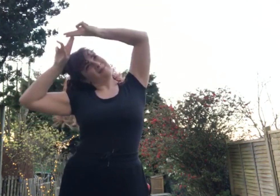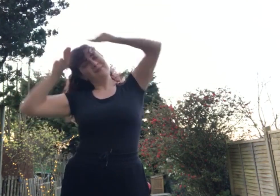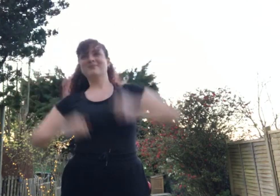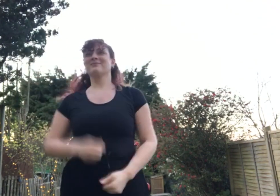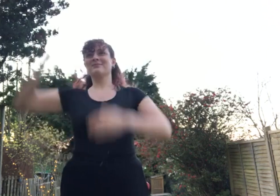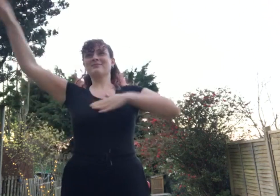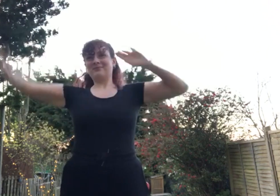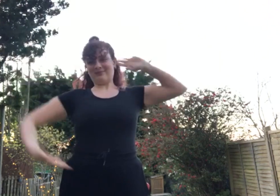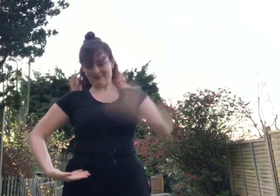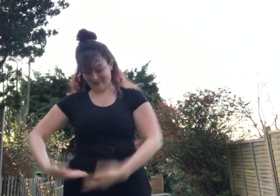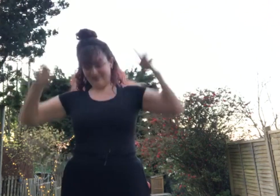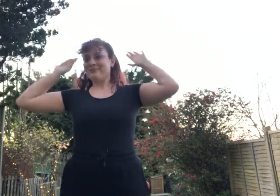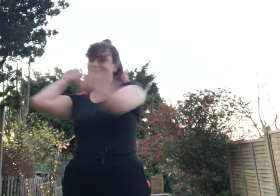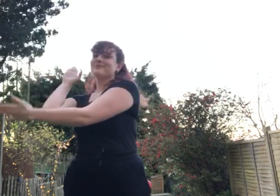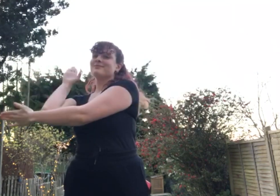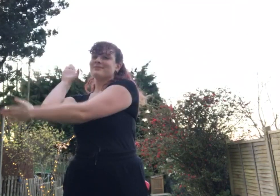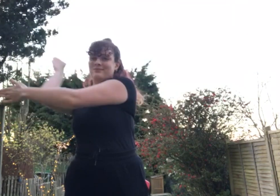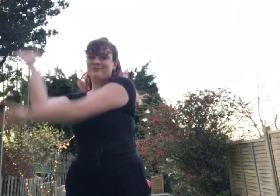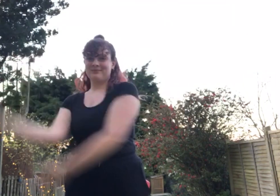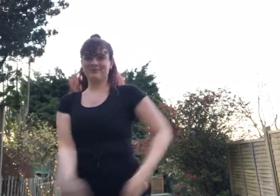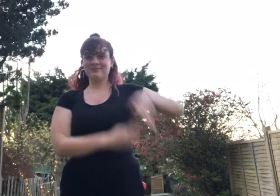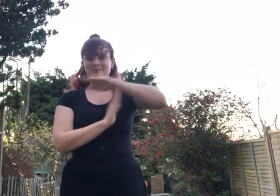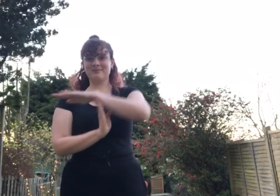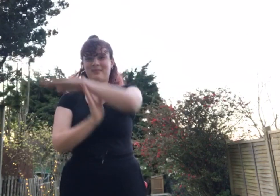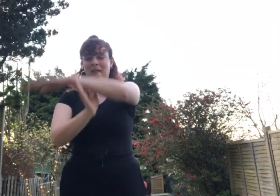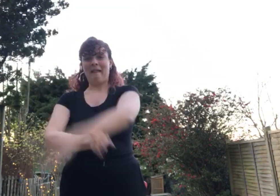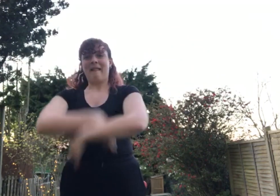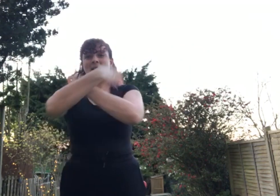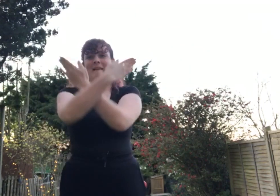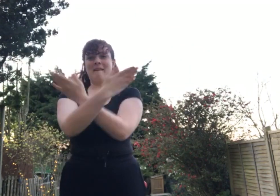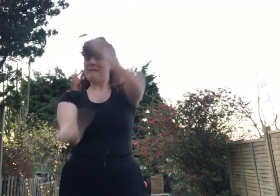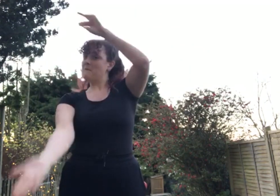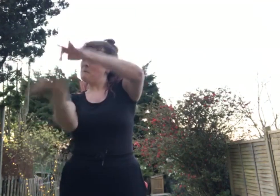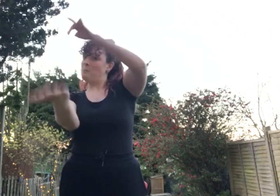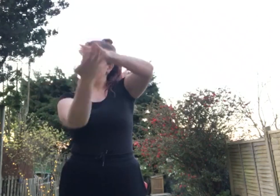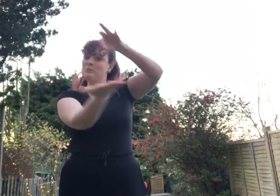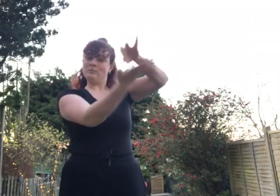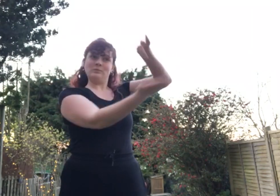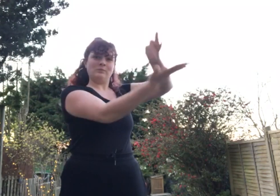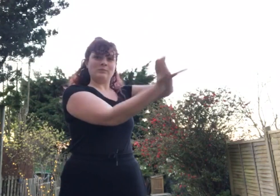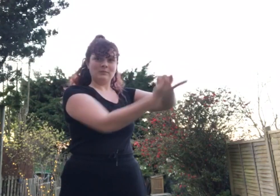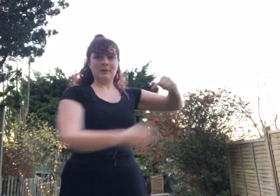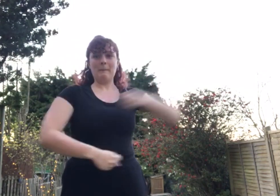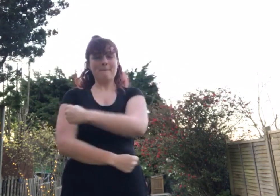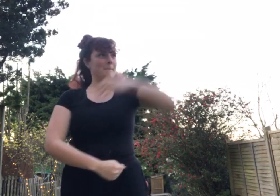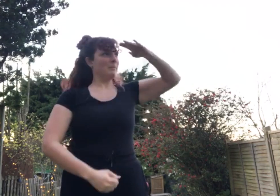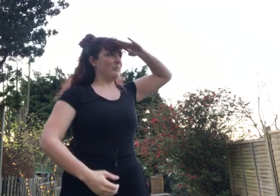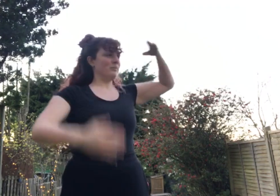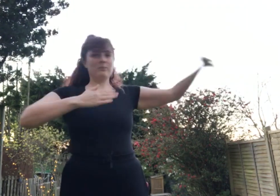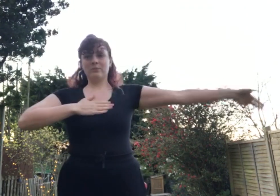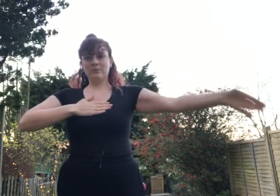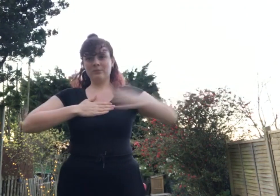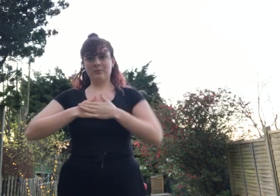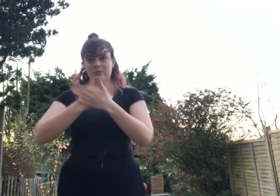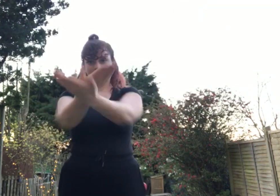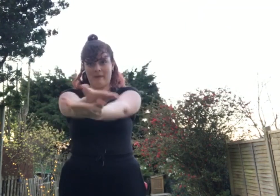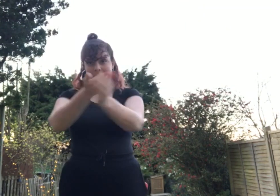D. R, G, I, R, A, G, G. I, T, I, C, E, S, P, I, A, I, D. O, C, I, O, U,